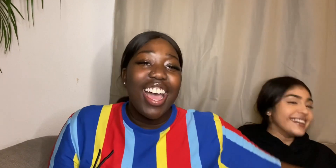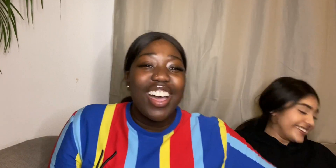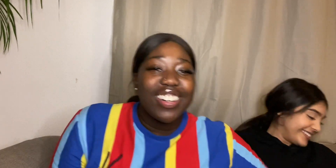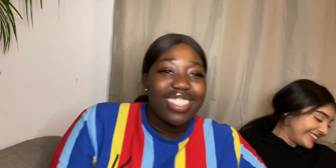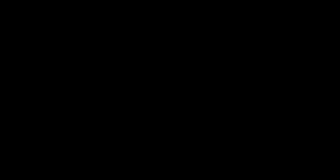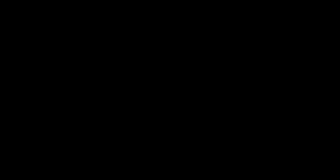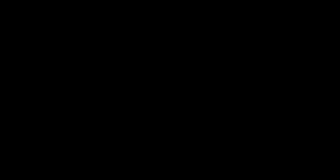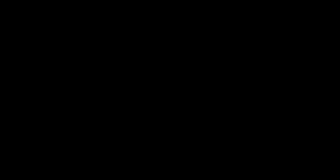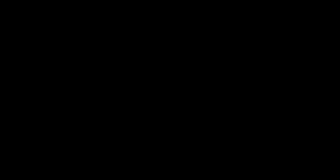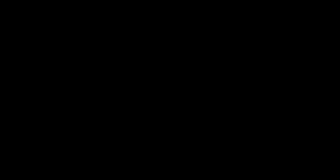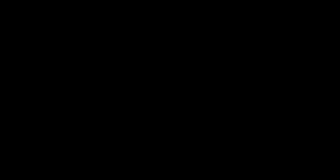'all